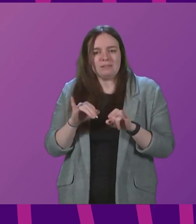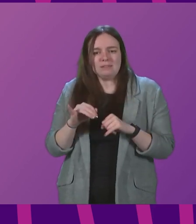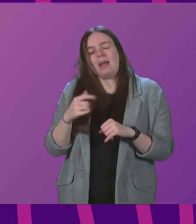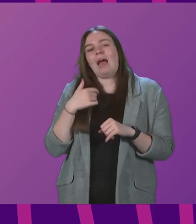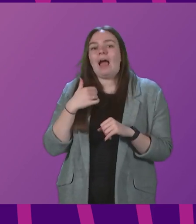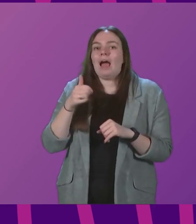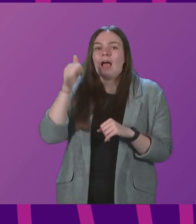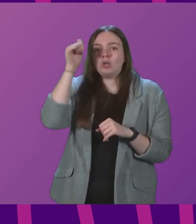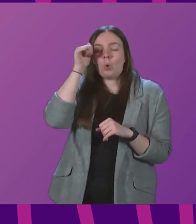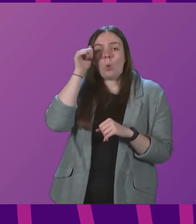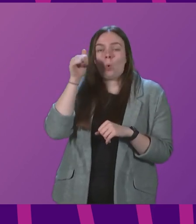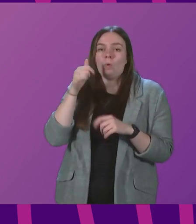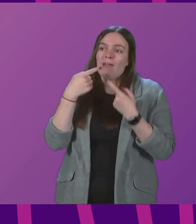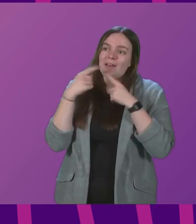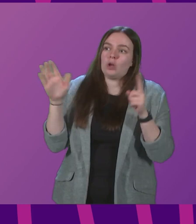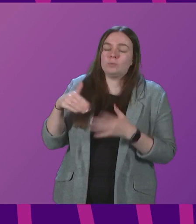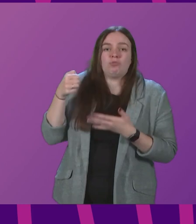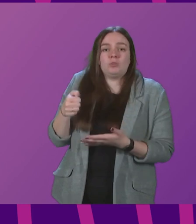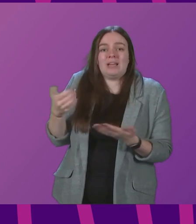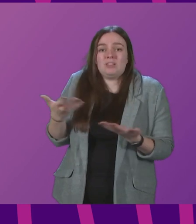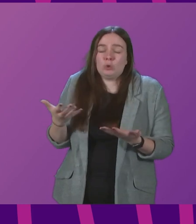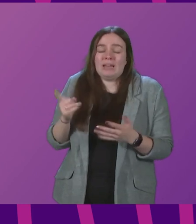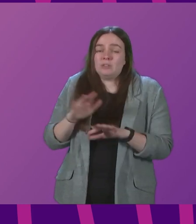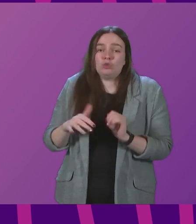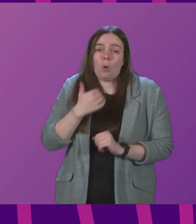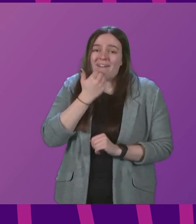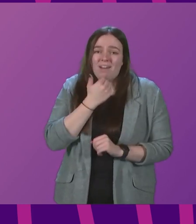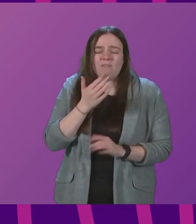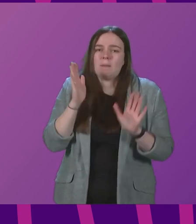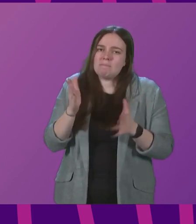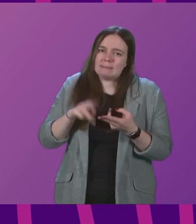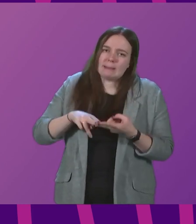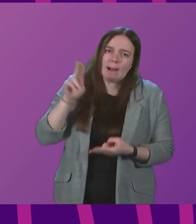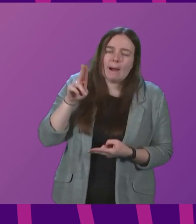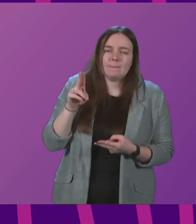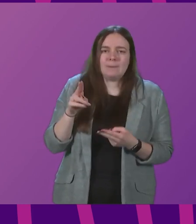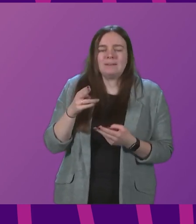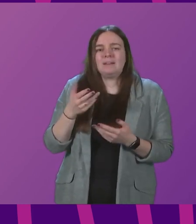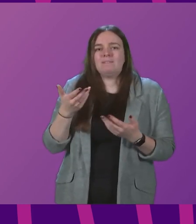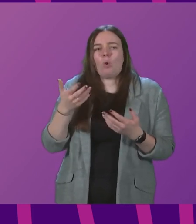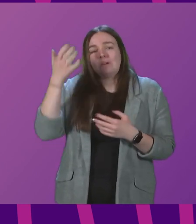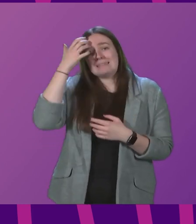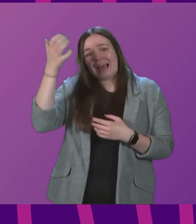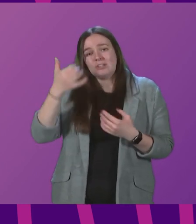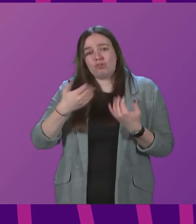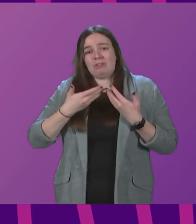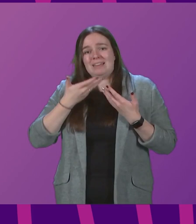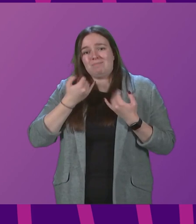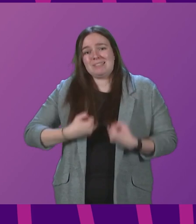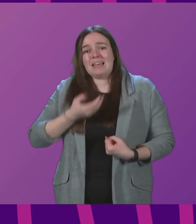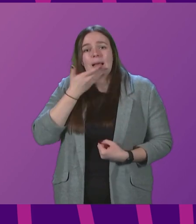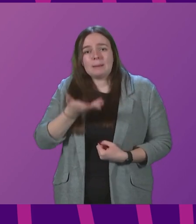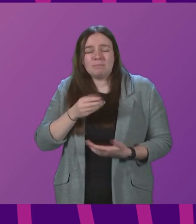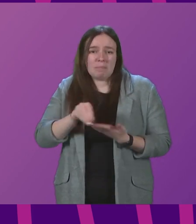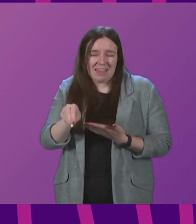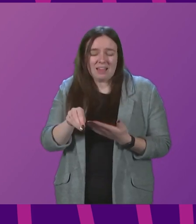Chancellor today, but they simply don't go far enough. There must be an increase in the level of statutory sick pay. There must be much more significant